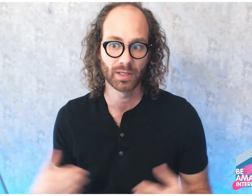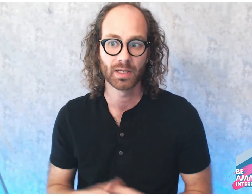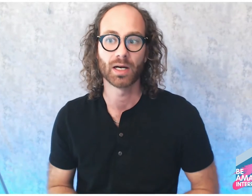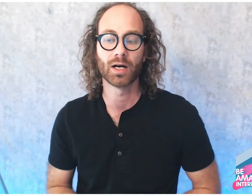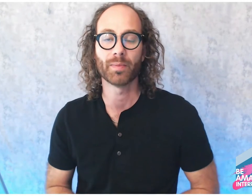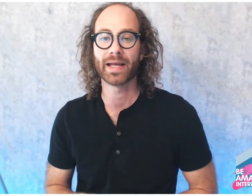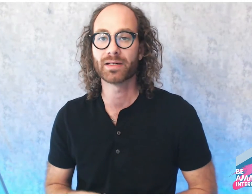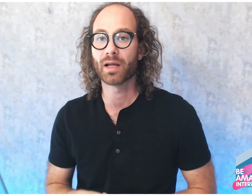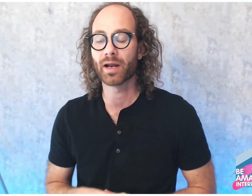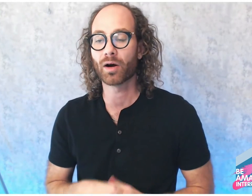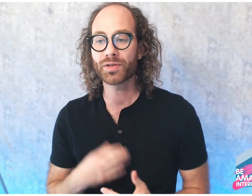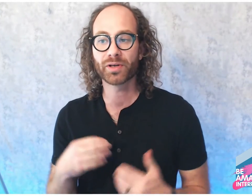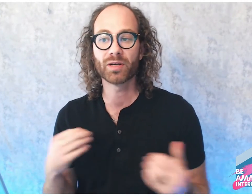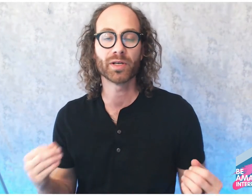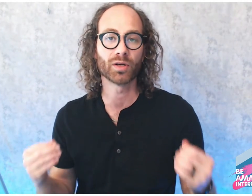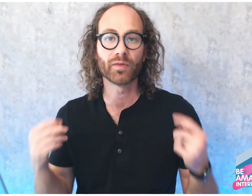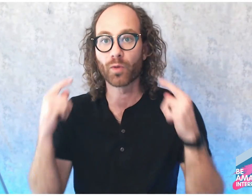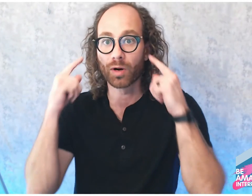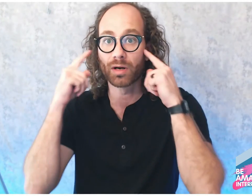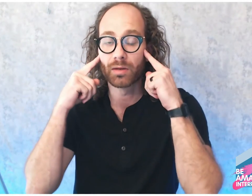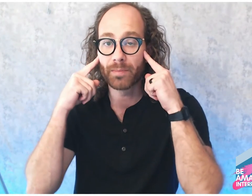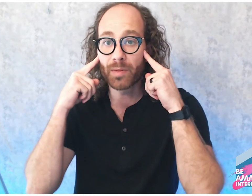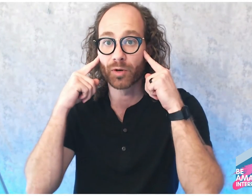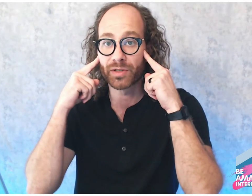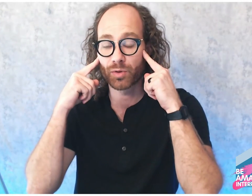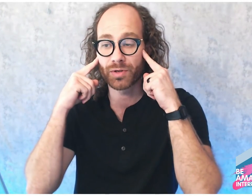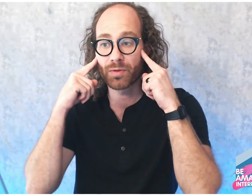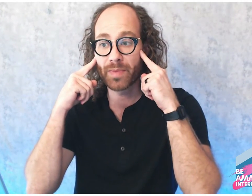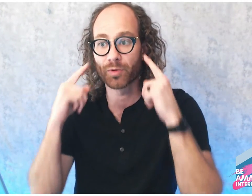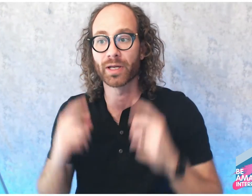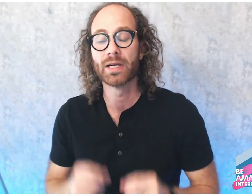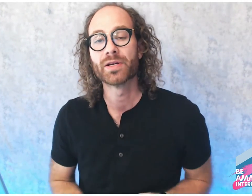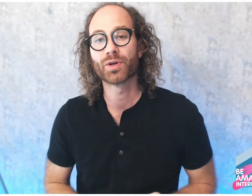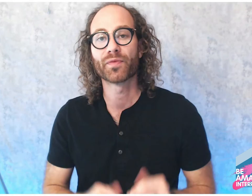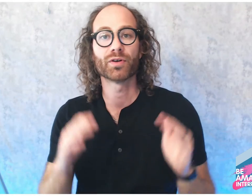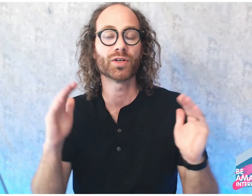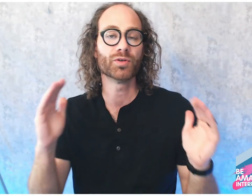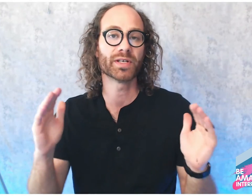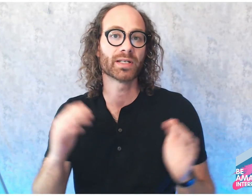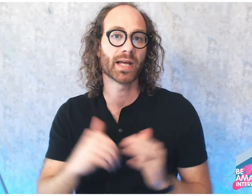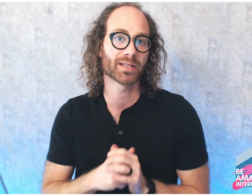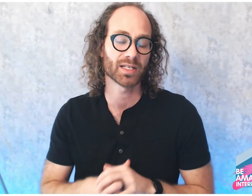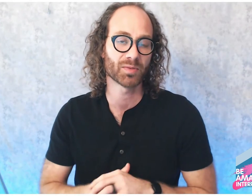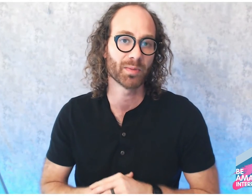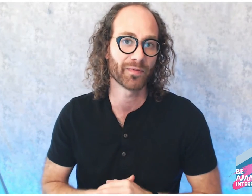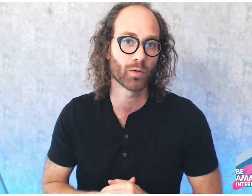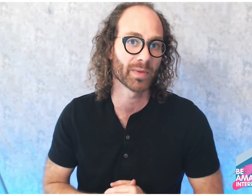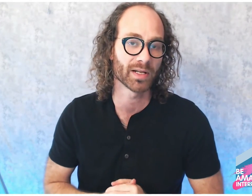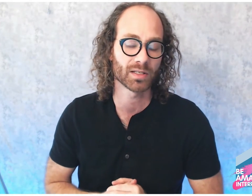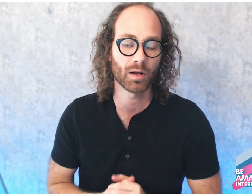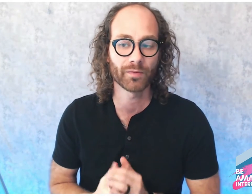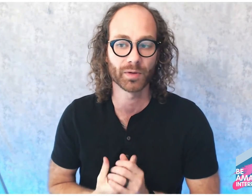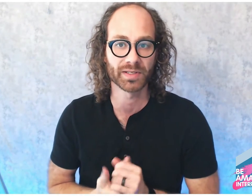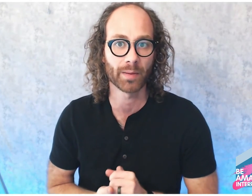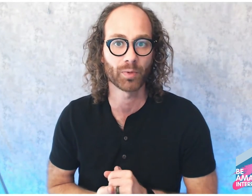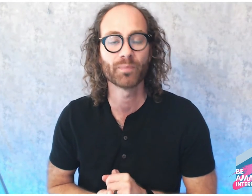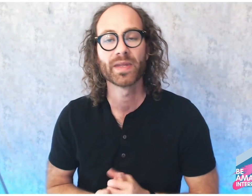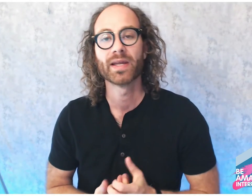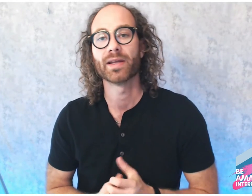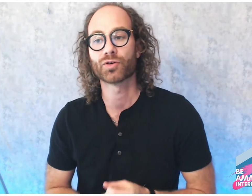And it also can be good for memory, short-term memory. So if you're using a text that's maybe four minutes long, for example, and you're trying to